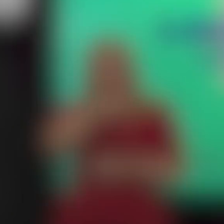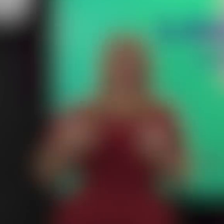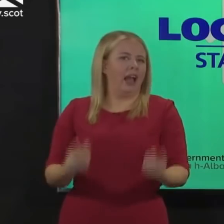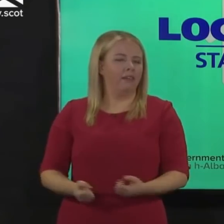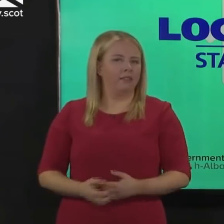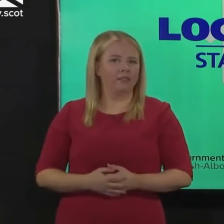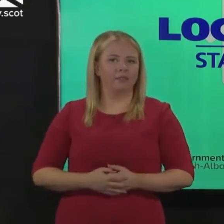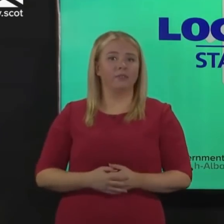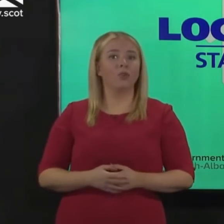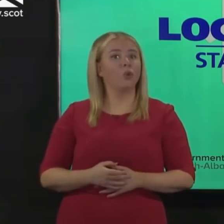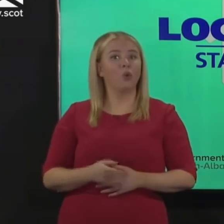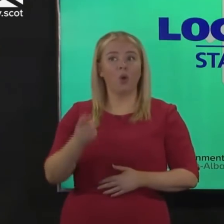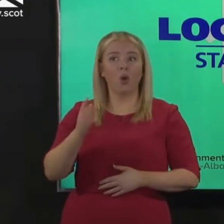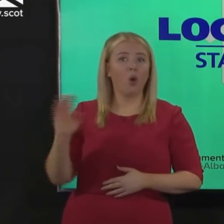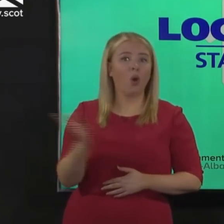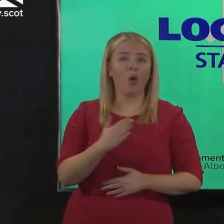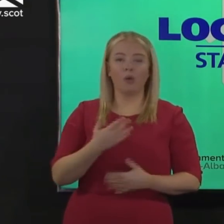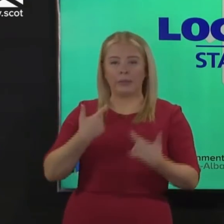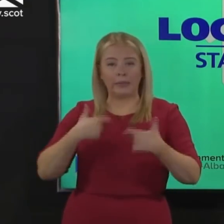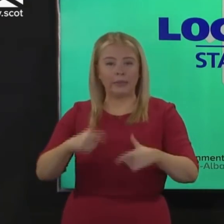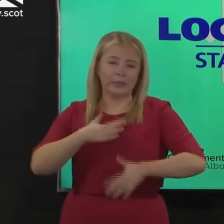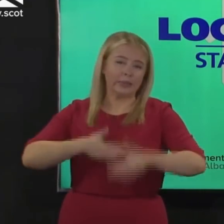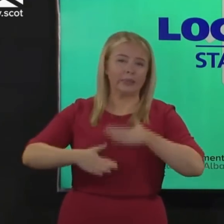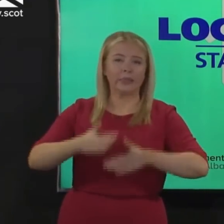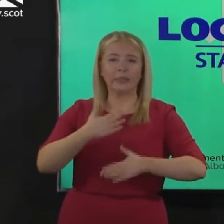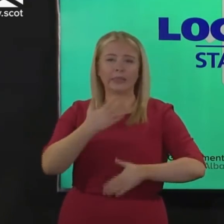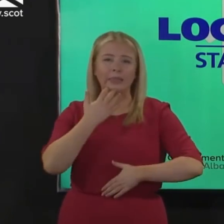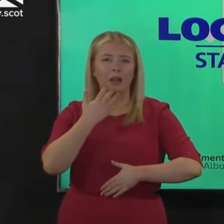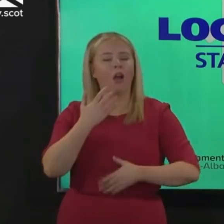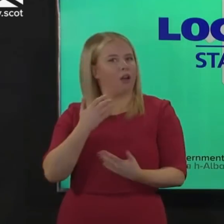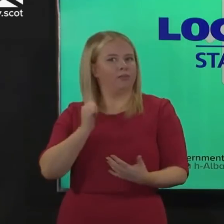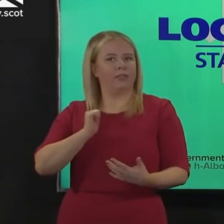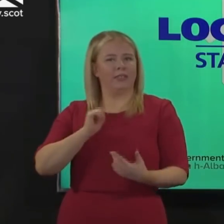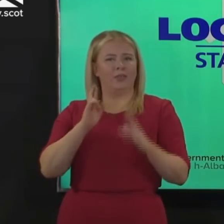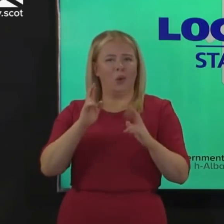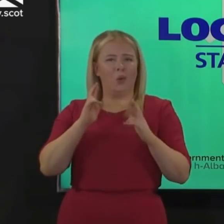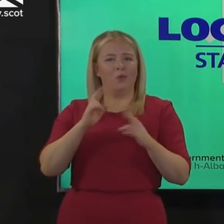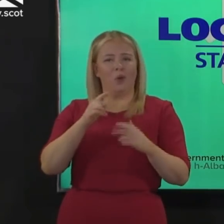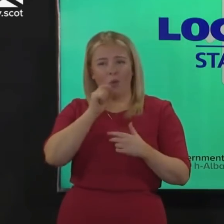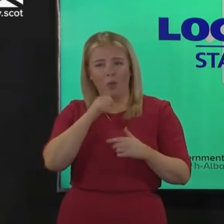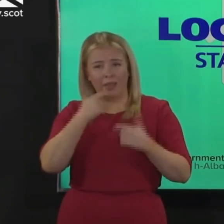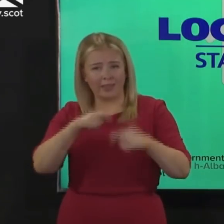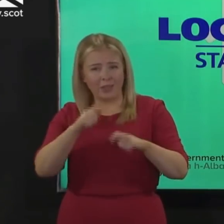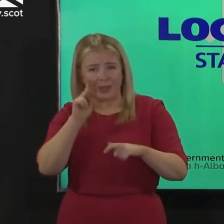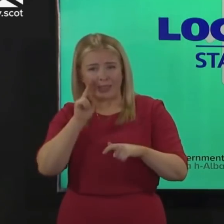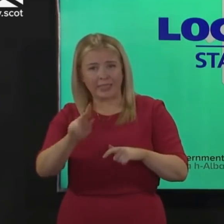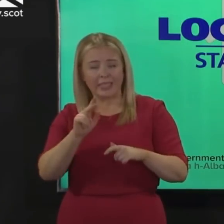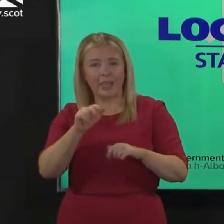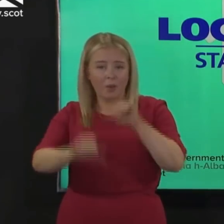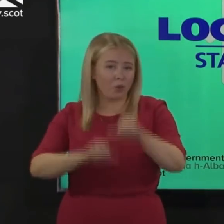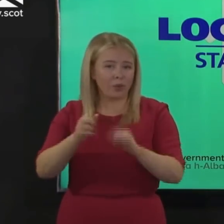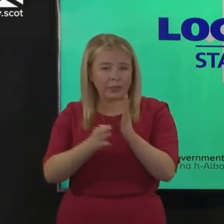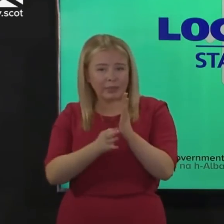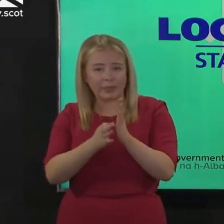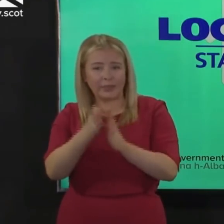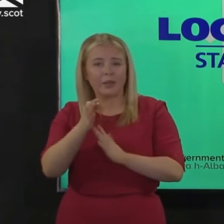outdoors. We'll stick with this right now, I'm really really optimistic at the moment that we will continue to see the progress that we need to see to start